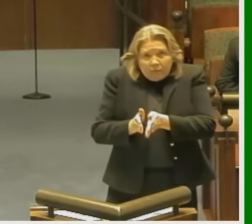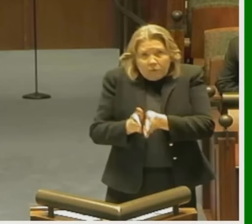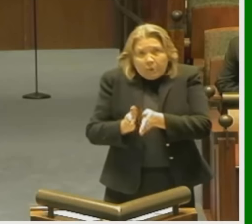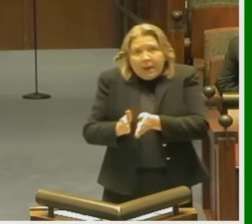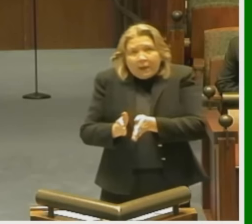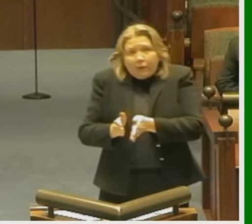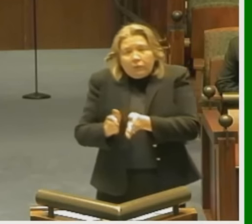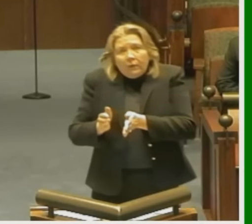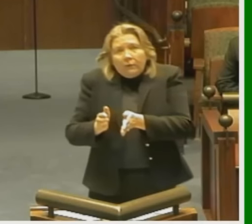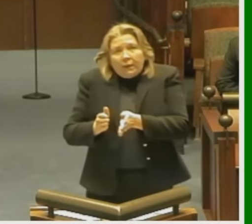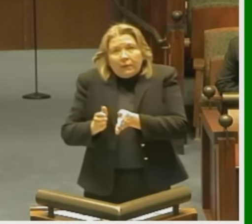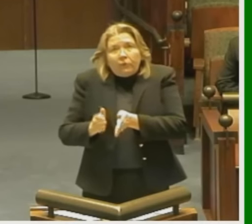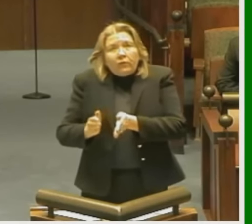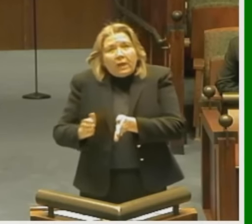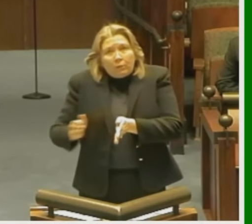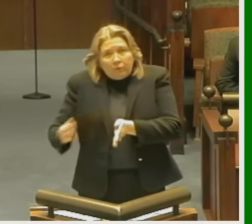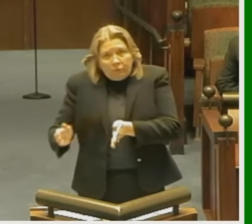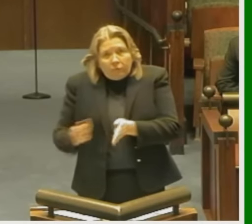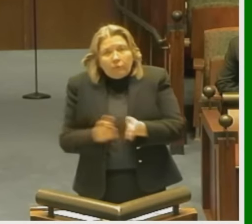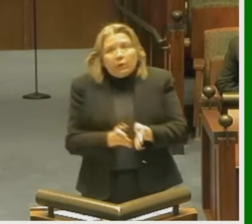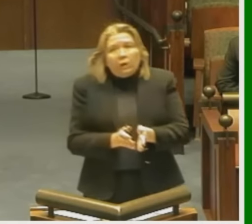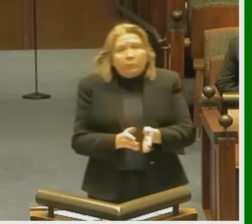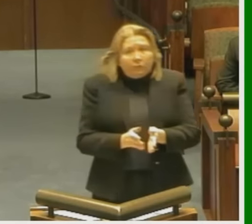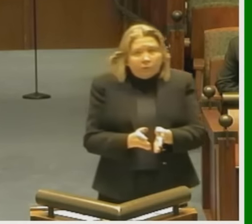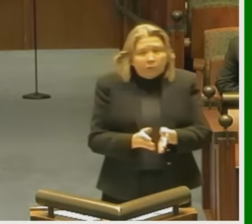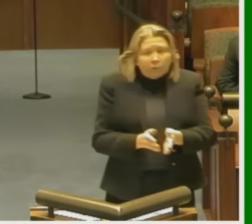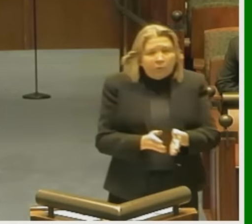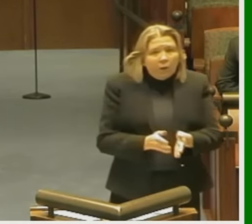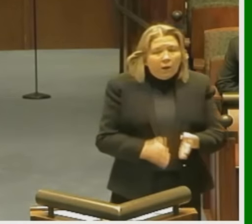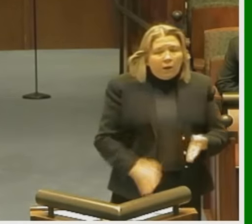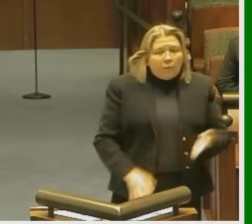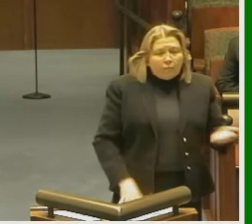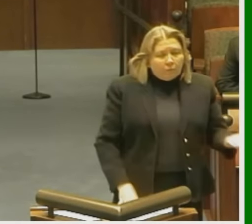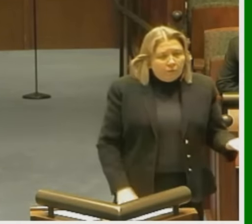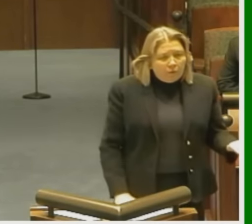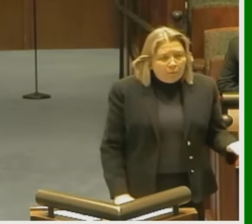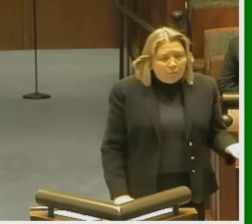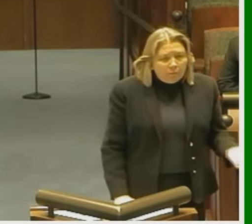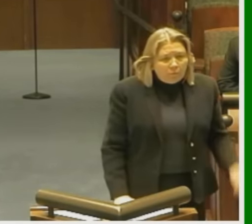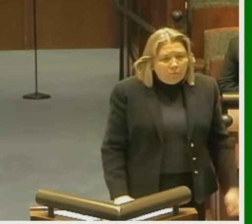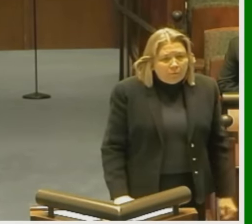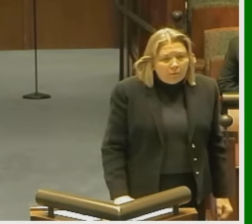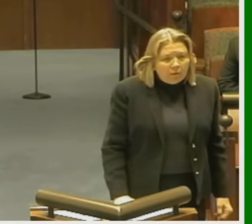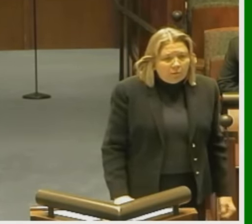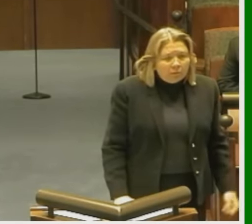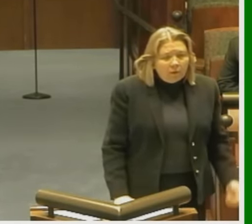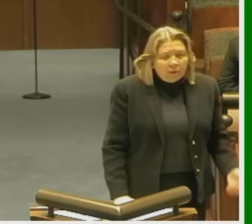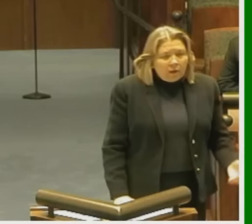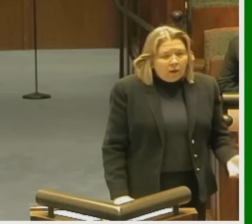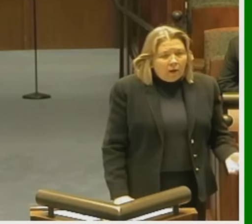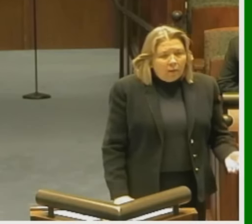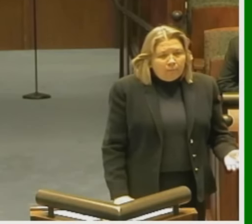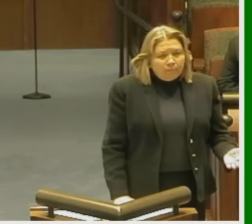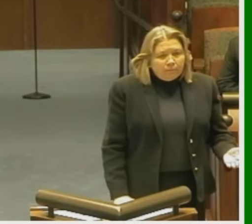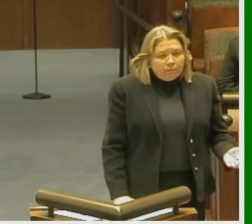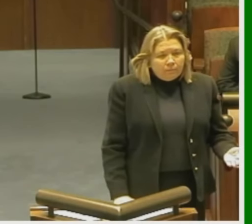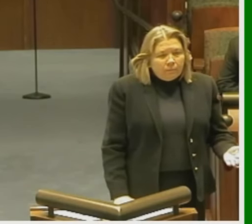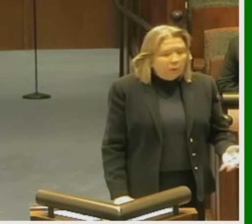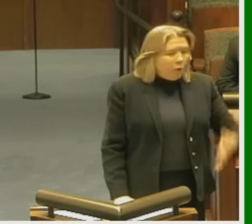individual acts that established the retirement systems. For example, there's one that says the